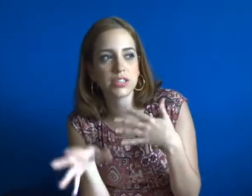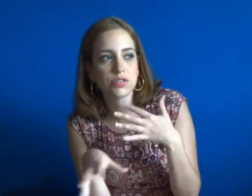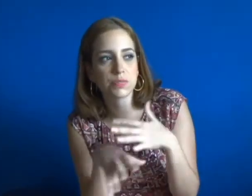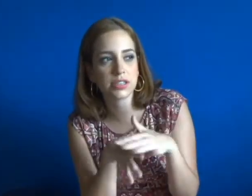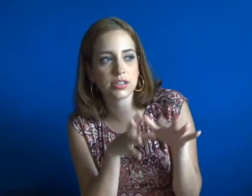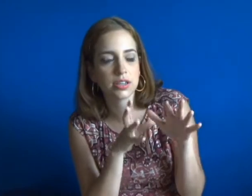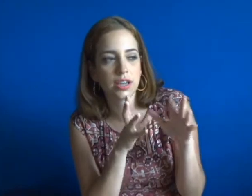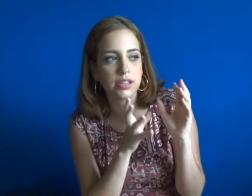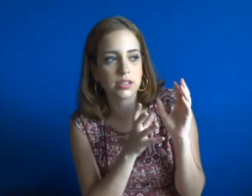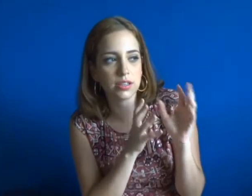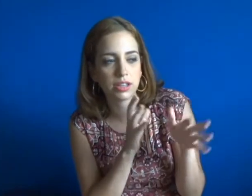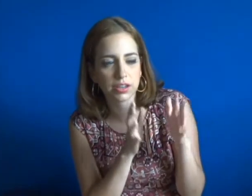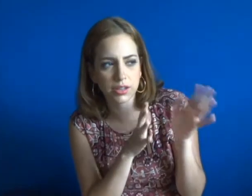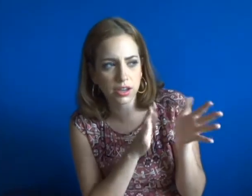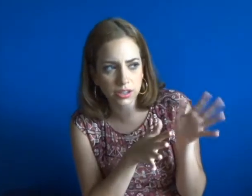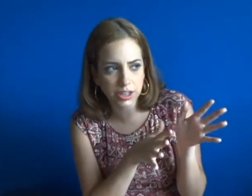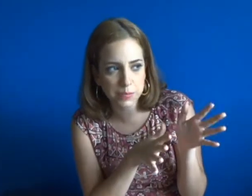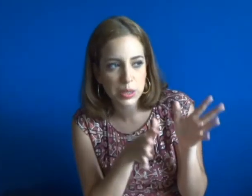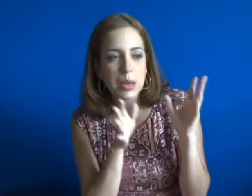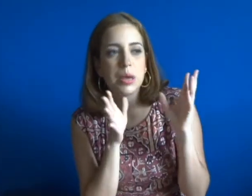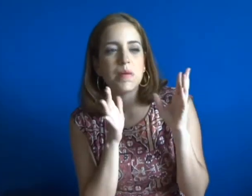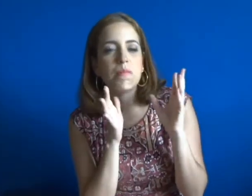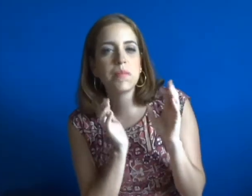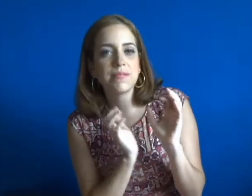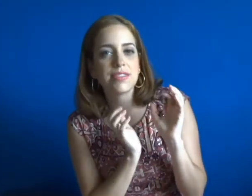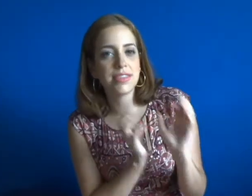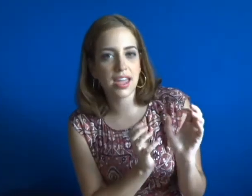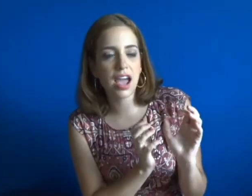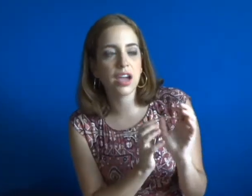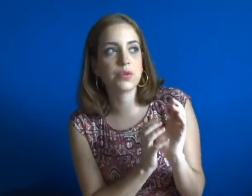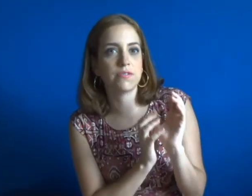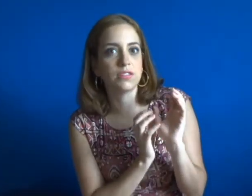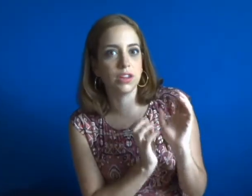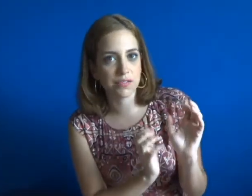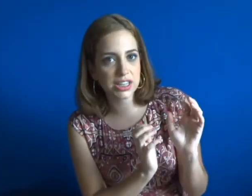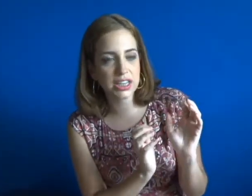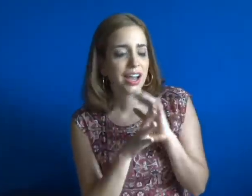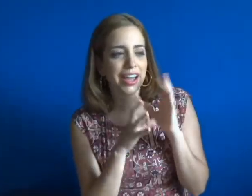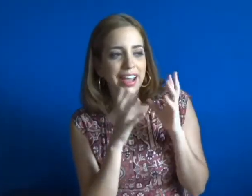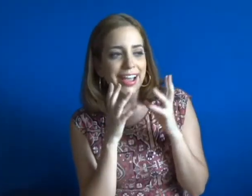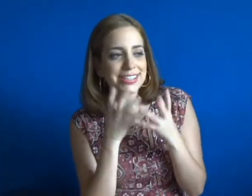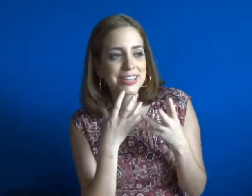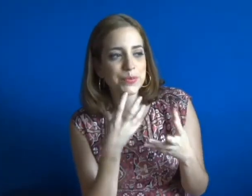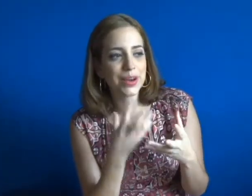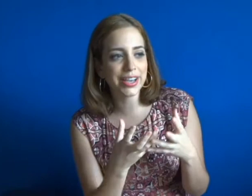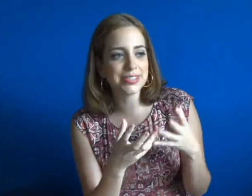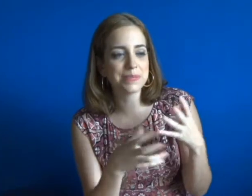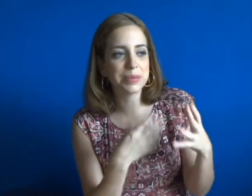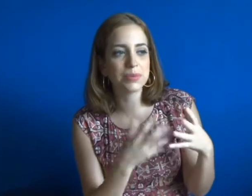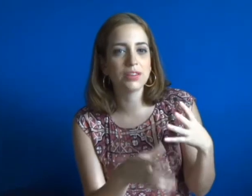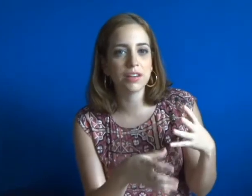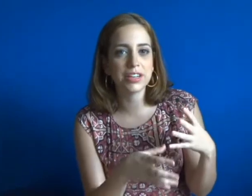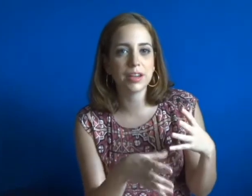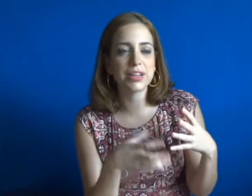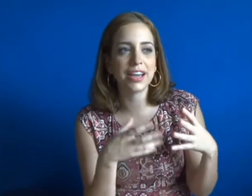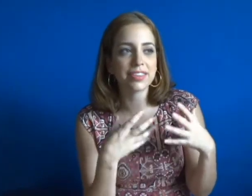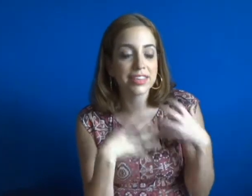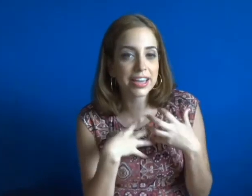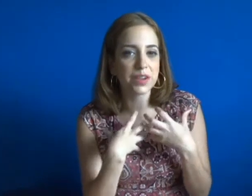Instruments and I read Hunger Games, because maybe then I would have loved it and I see why some people love it. mean, I think I